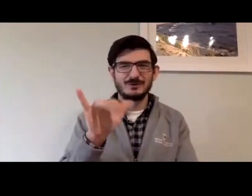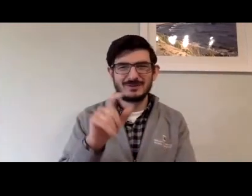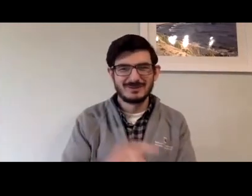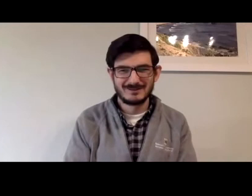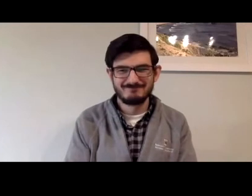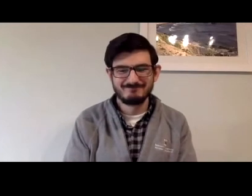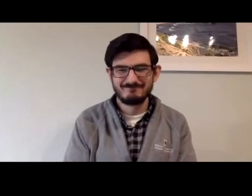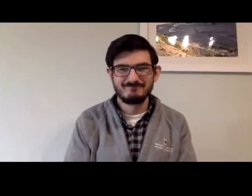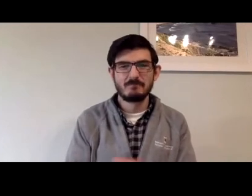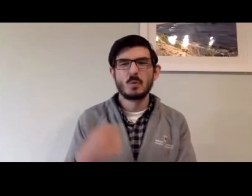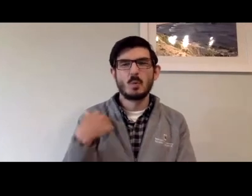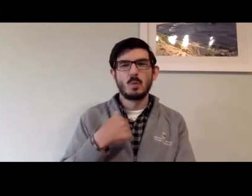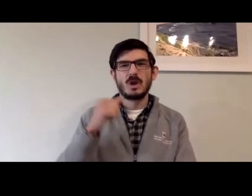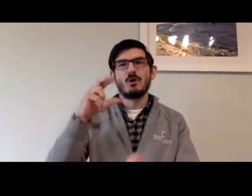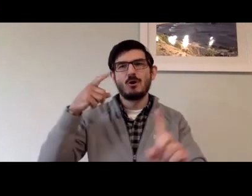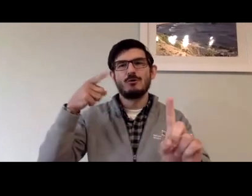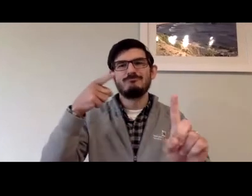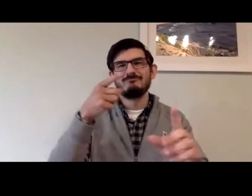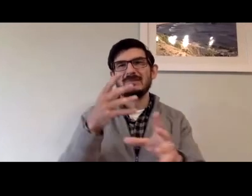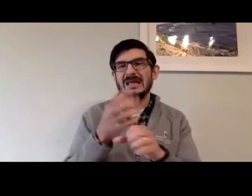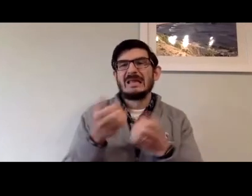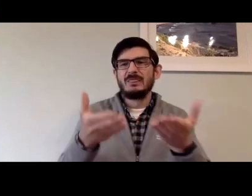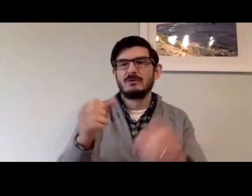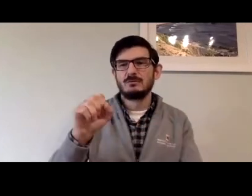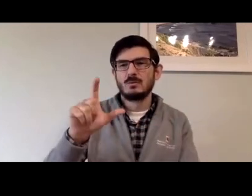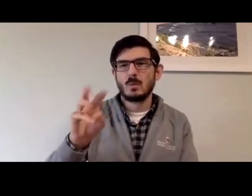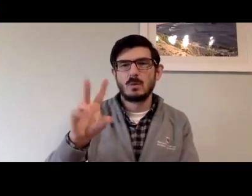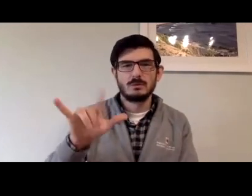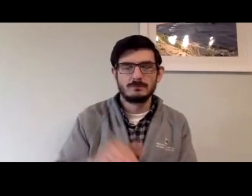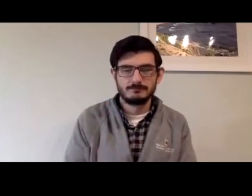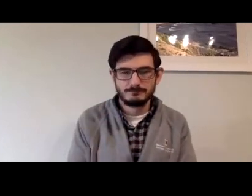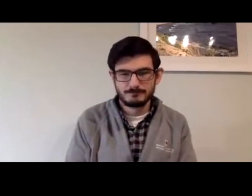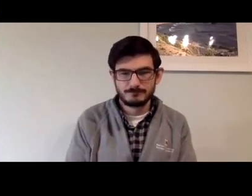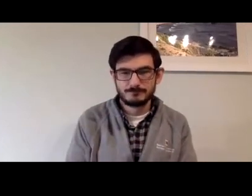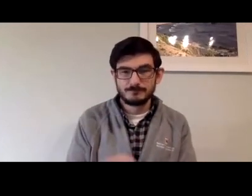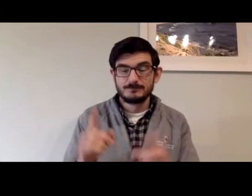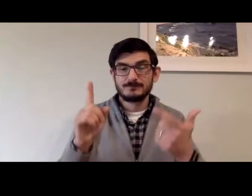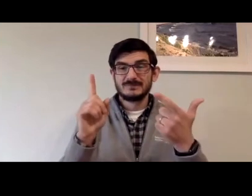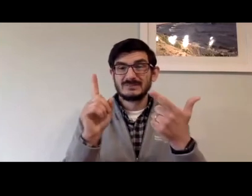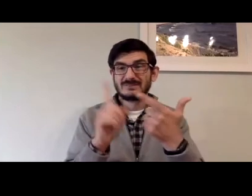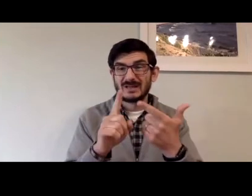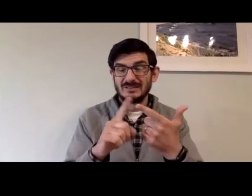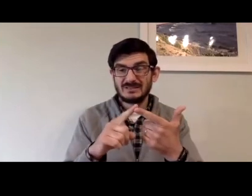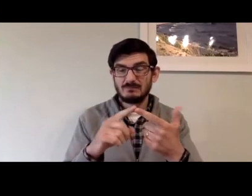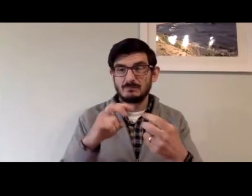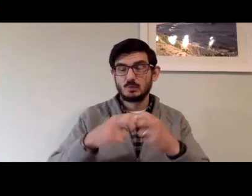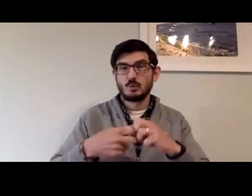is by far not yet uniform. And we're getting there slowly but surely.